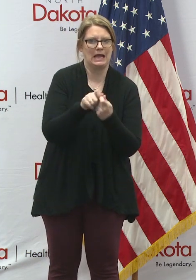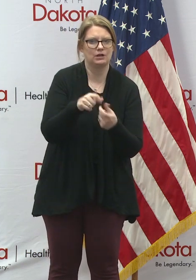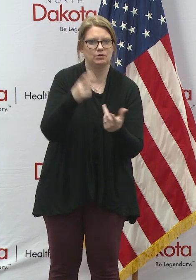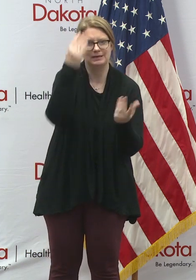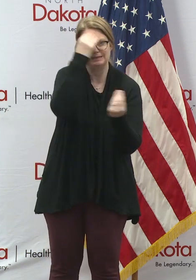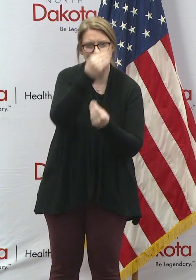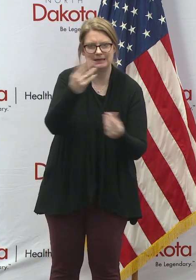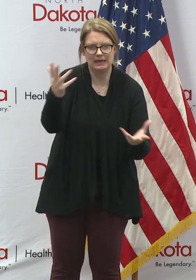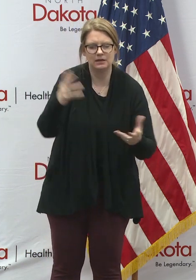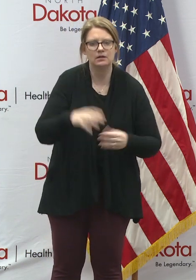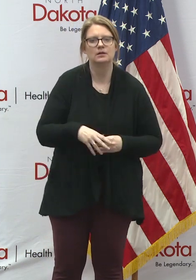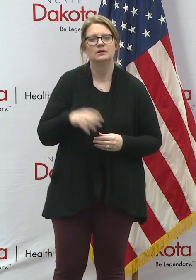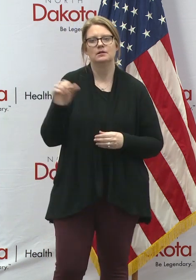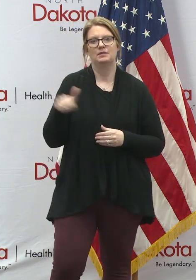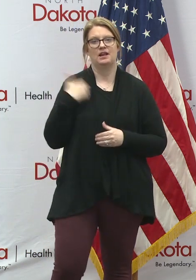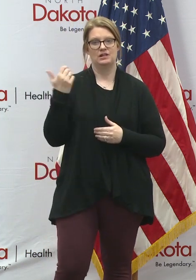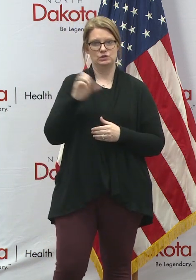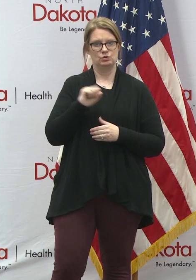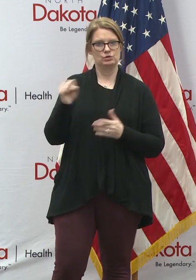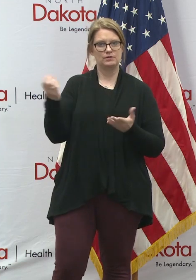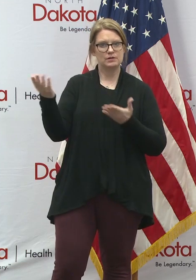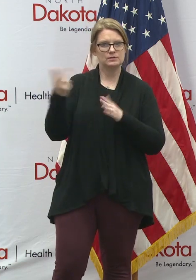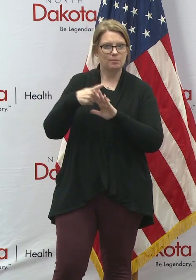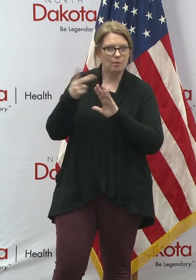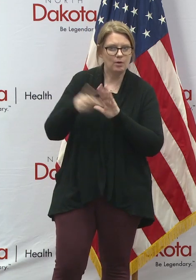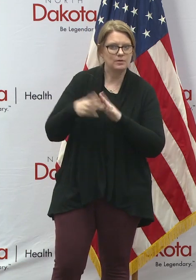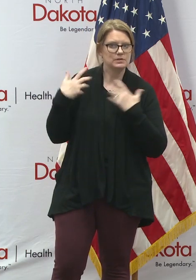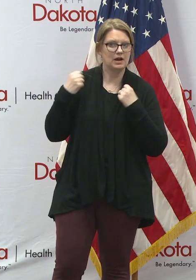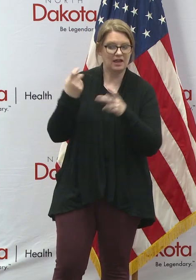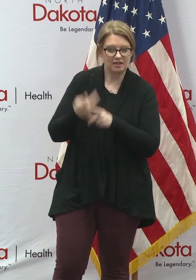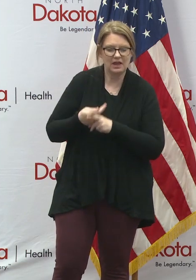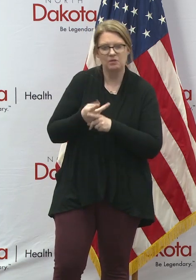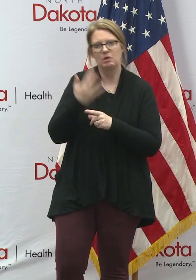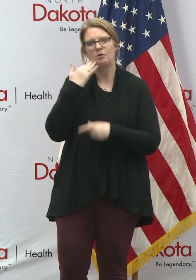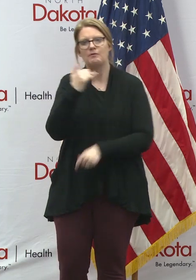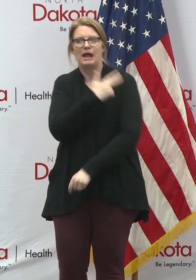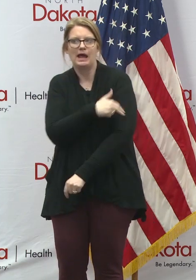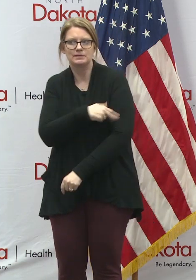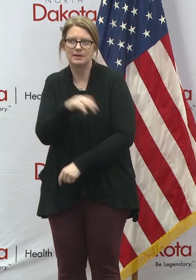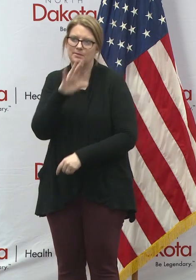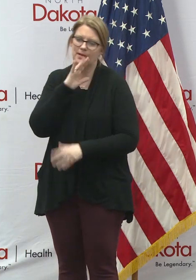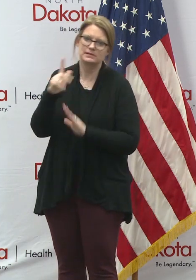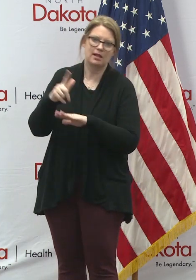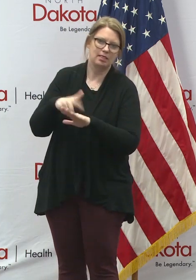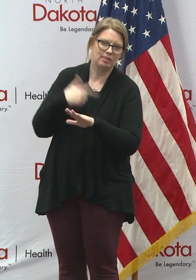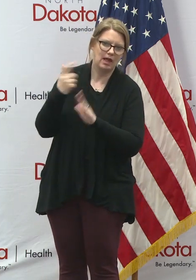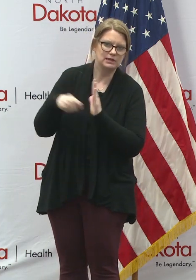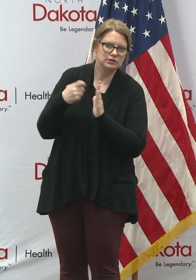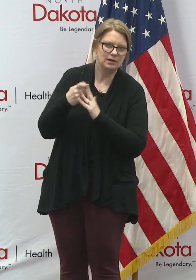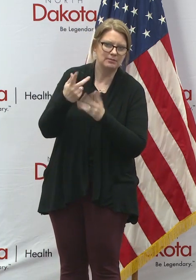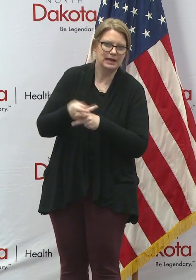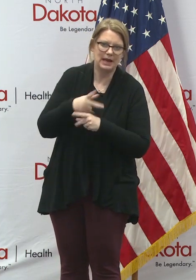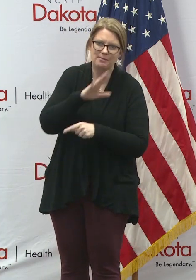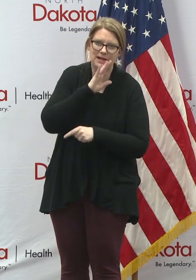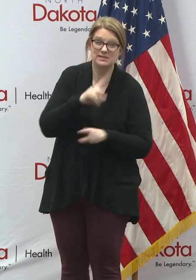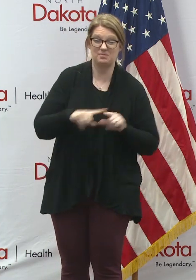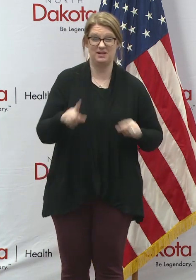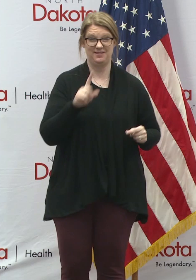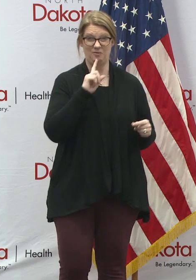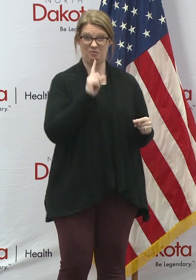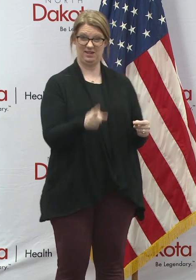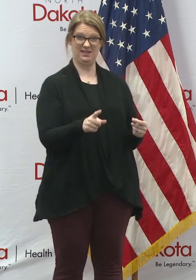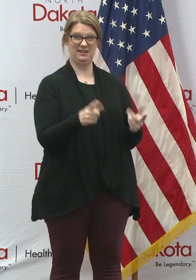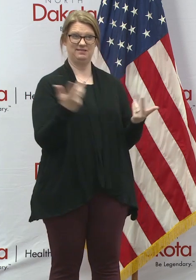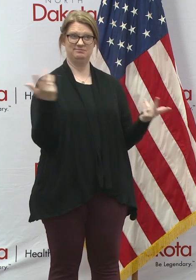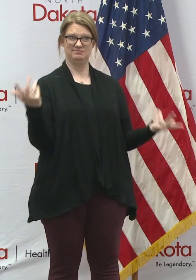Many of these other social service programs or health care, we know how many hospital beds, we know how many long-term care beds. We don't know really how many